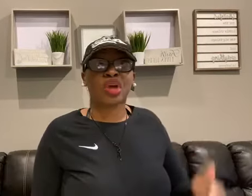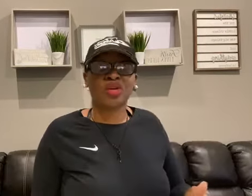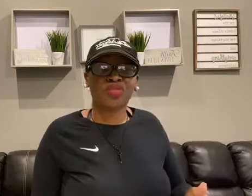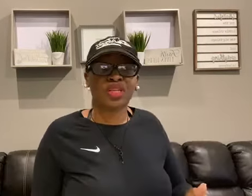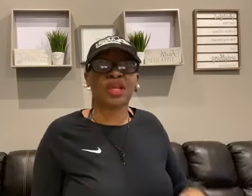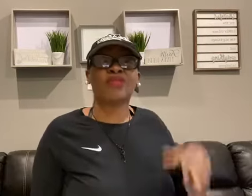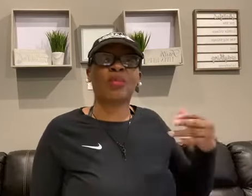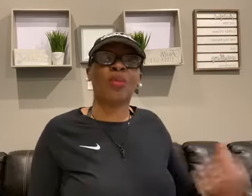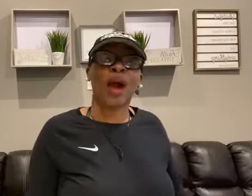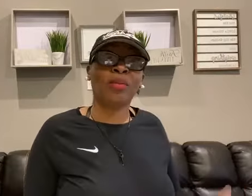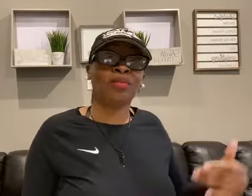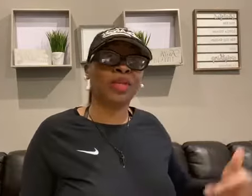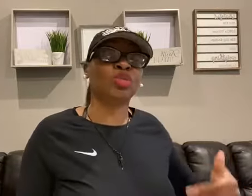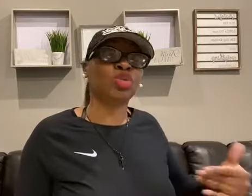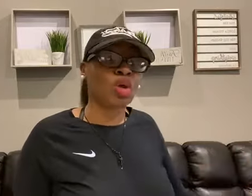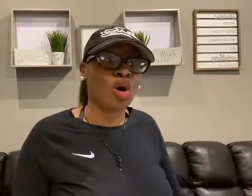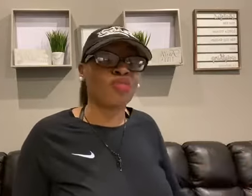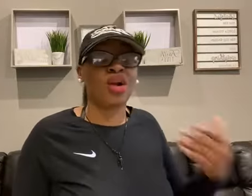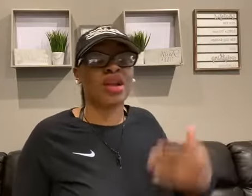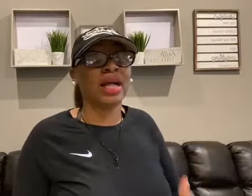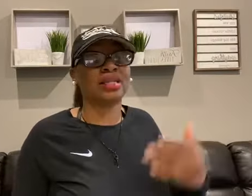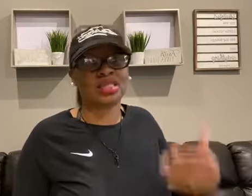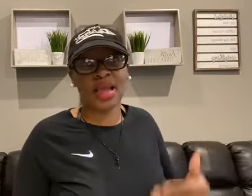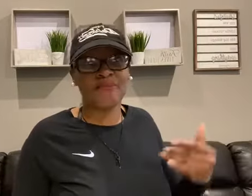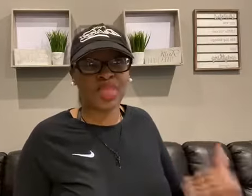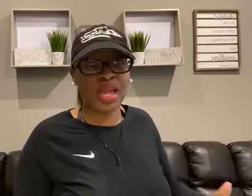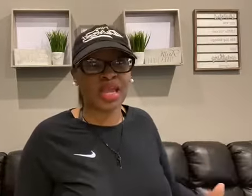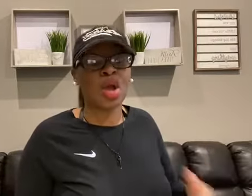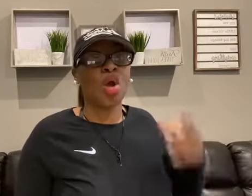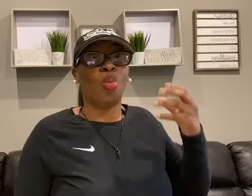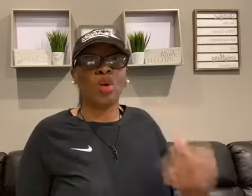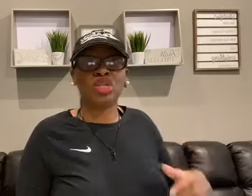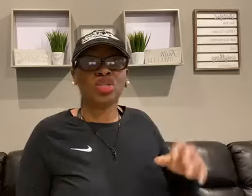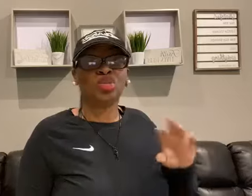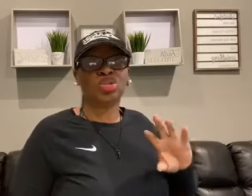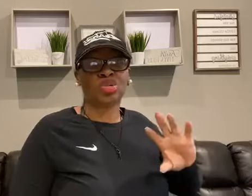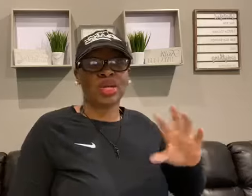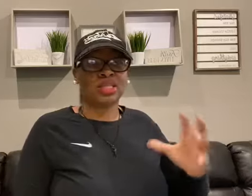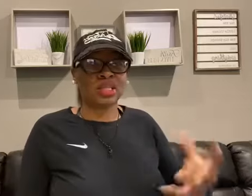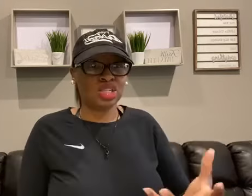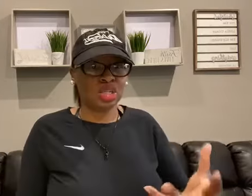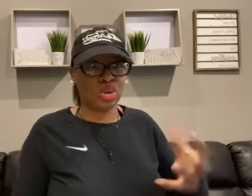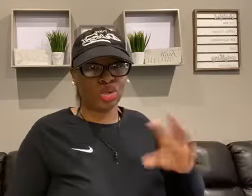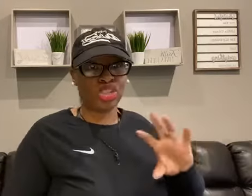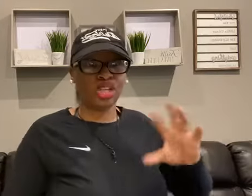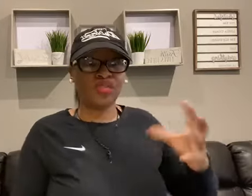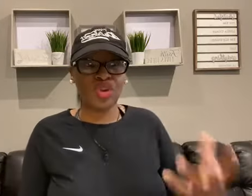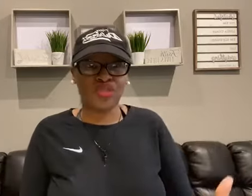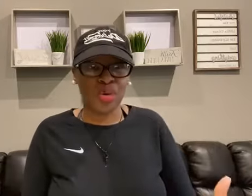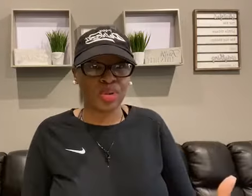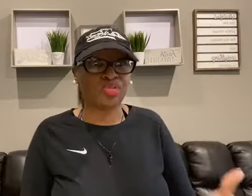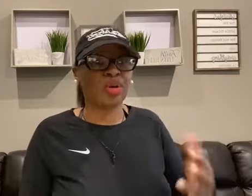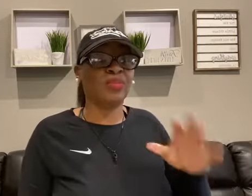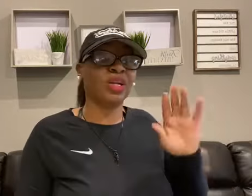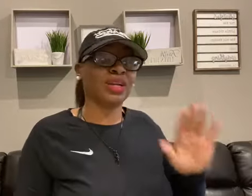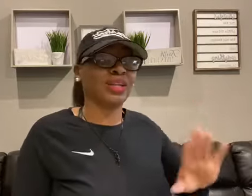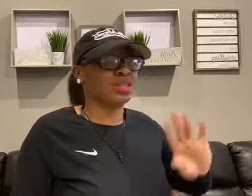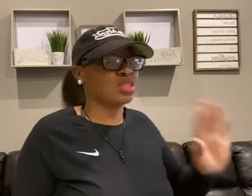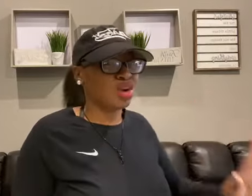service and the problem that you solve are not the same thing. Once you transition or shift your focus from looking at the